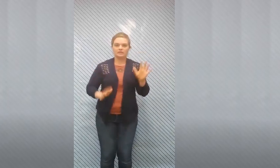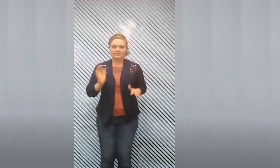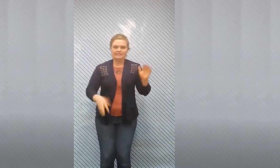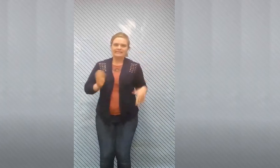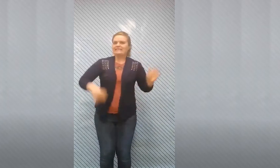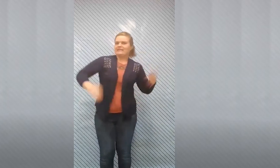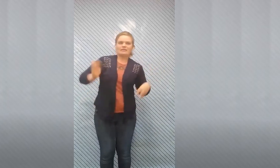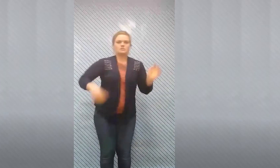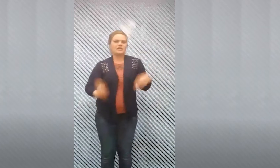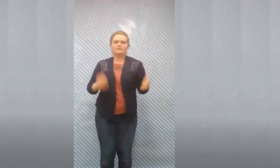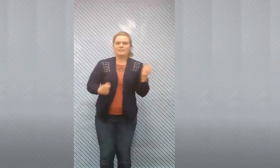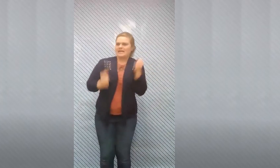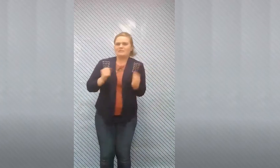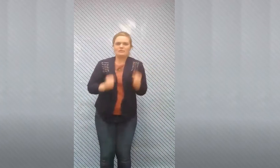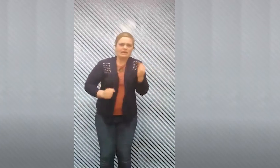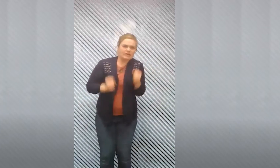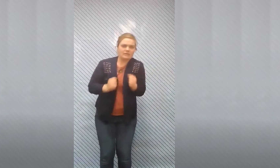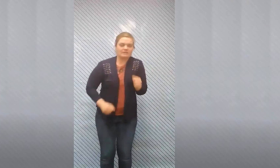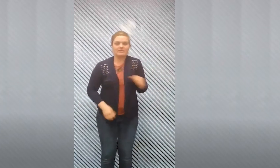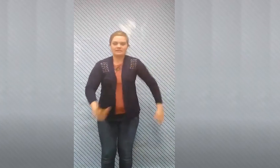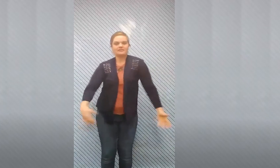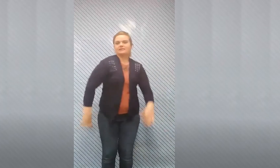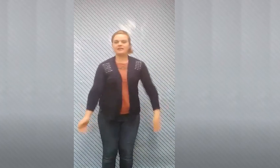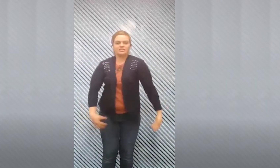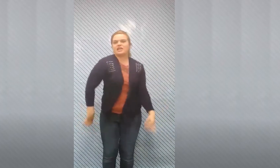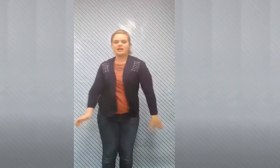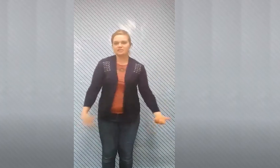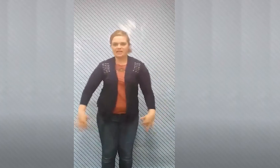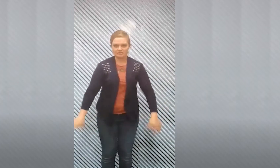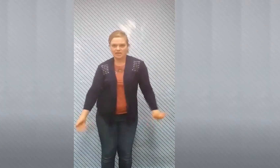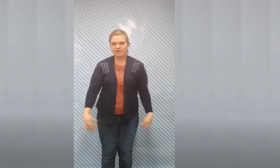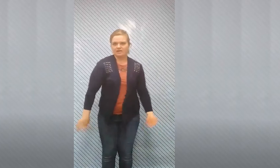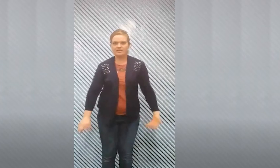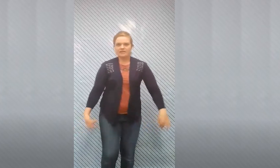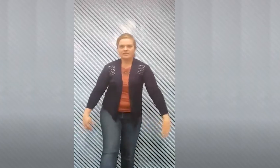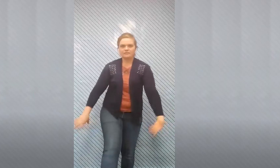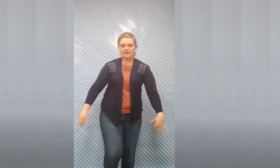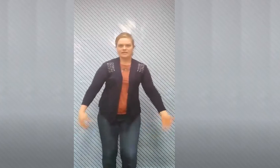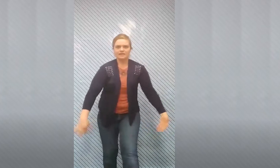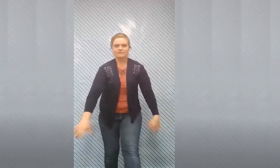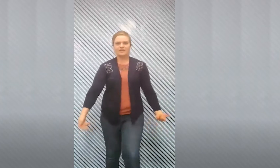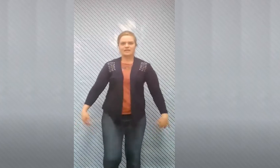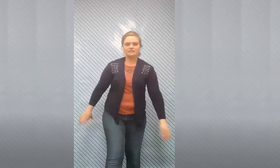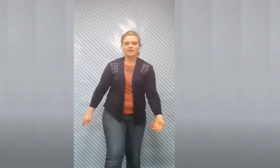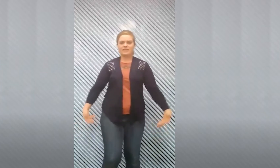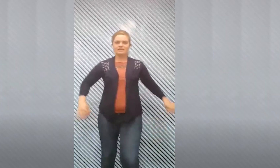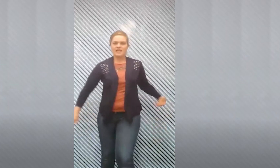everybody just wiggle for a minute wiggle wiggle wiggle all right shake it out check it out check it out kick your feet kick your feet kick your feet yeah